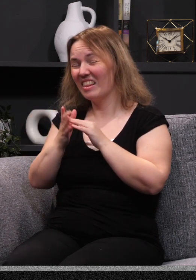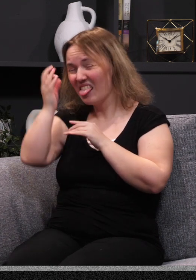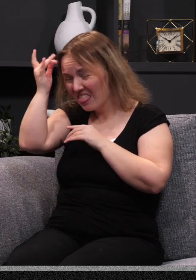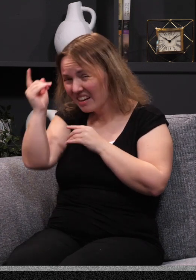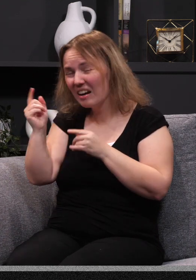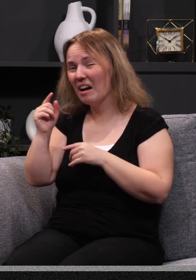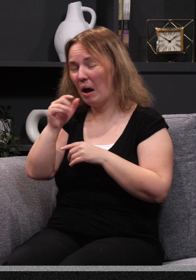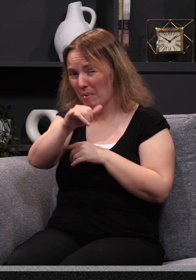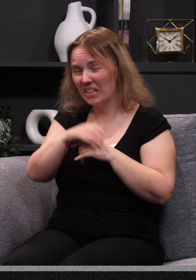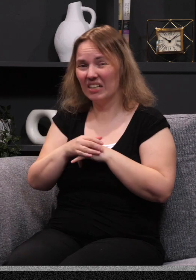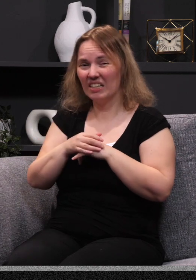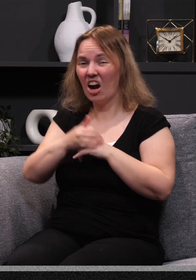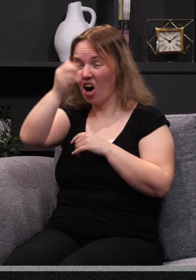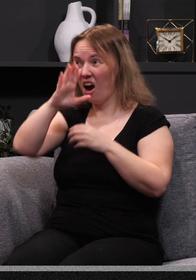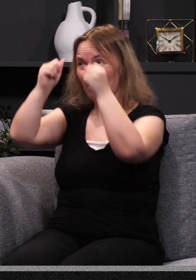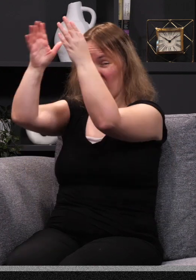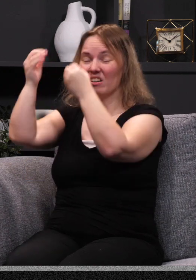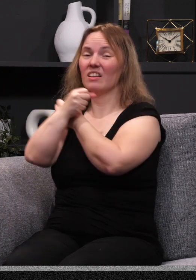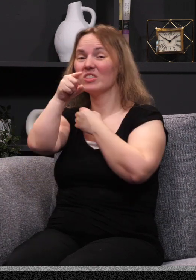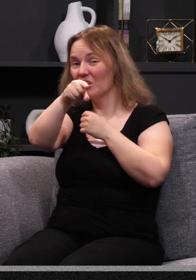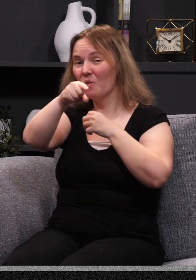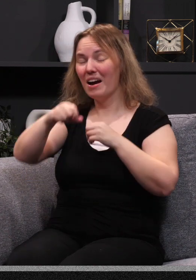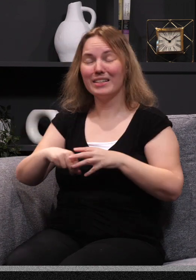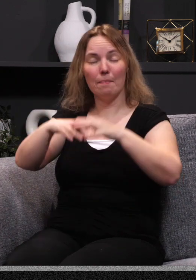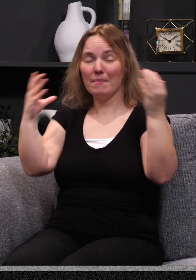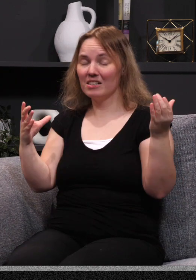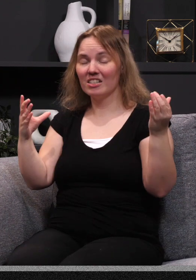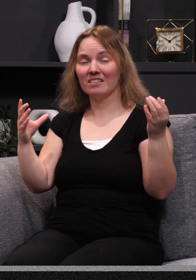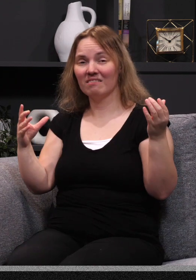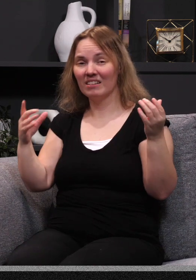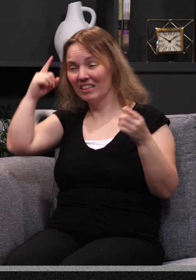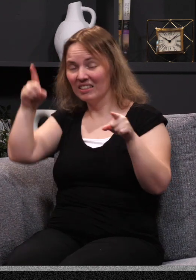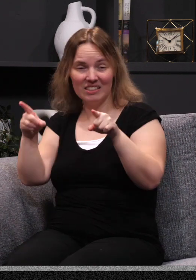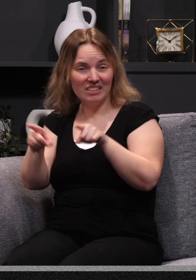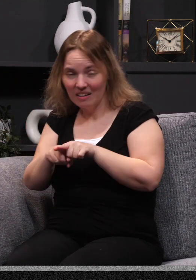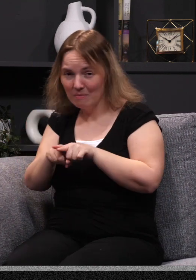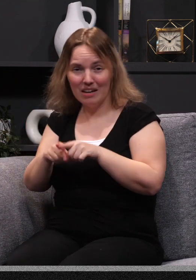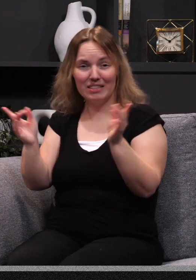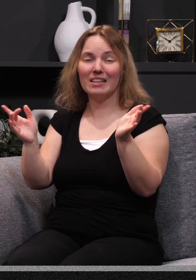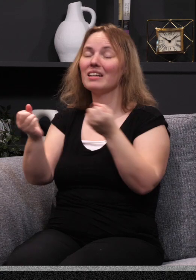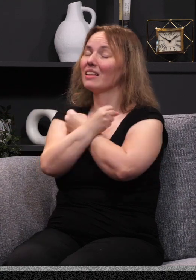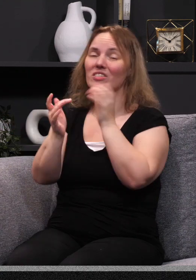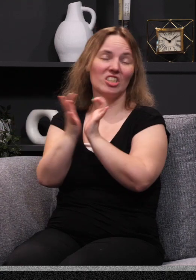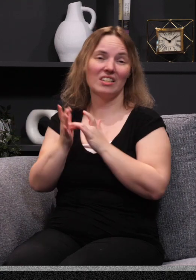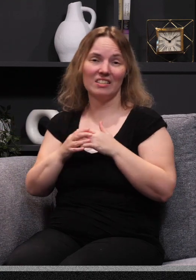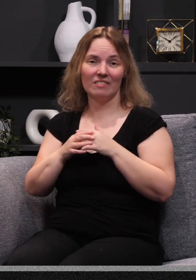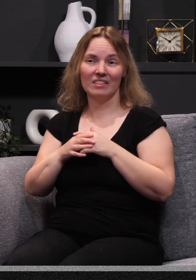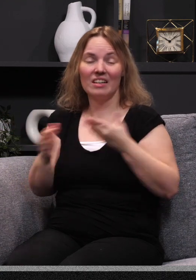Let that sink in. God the Father loves you as much as he loves Jesus. Let me give you